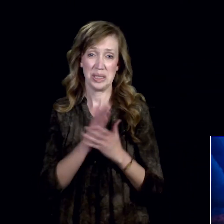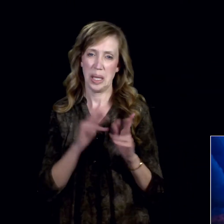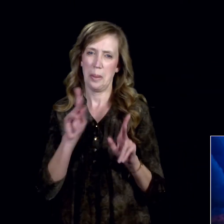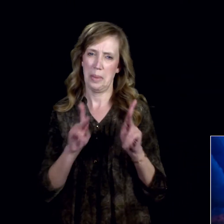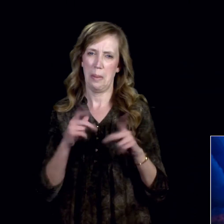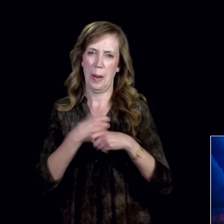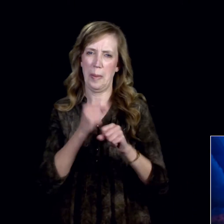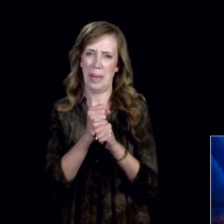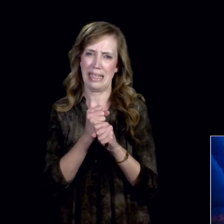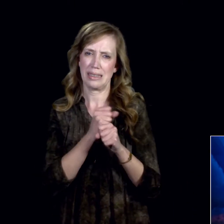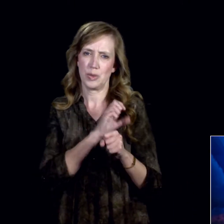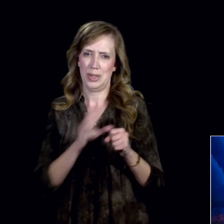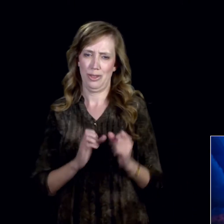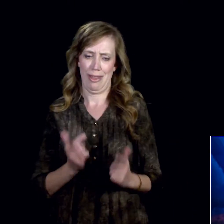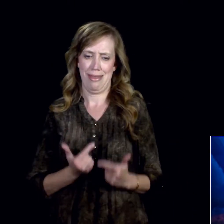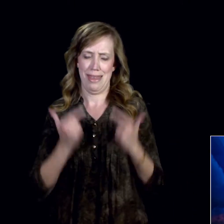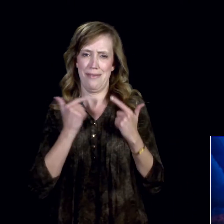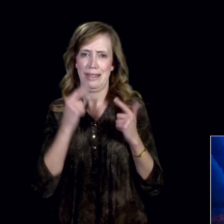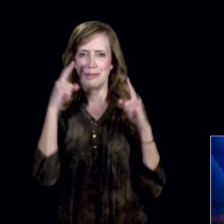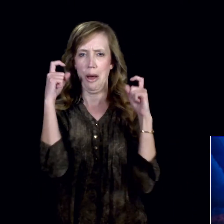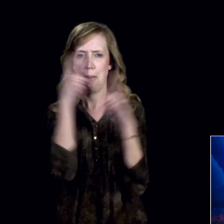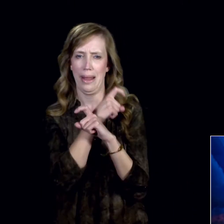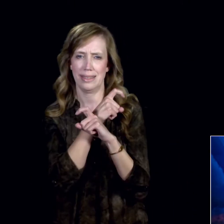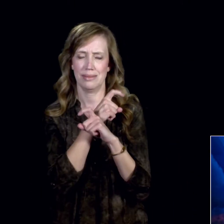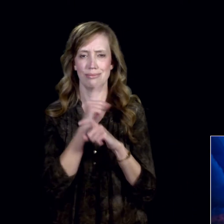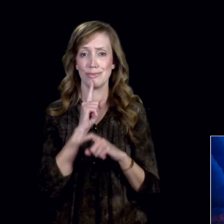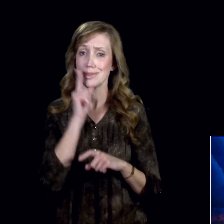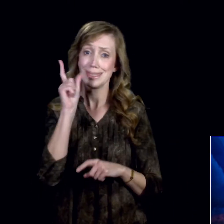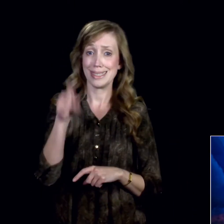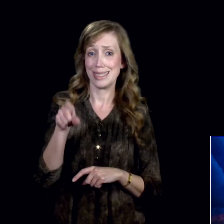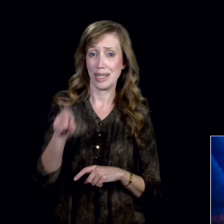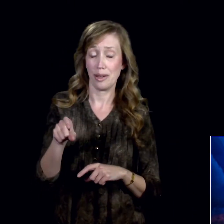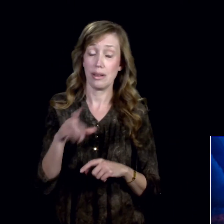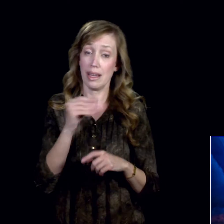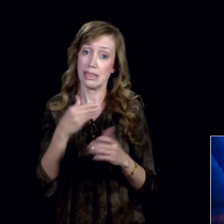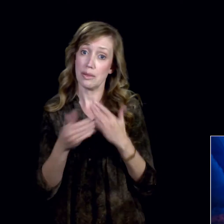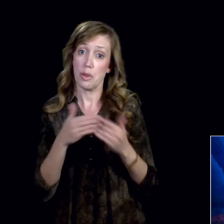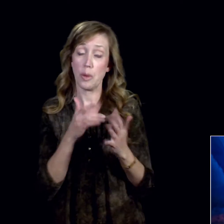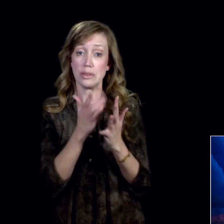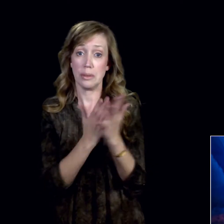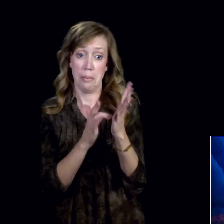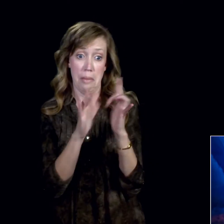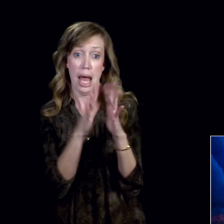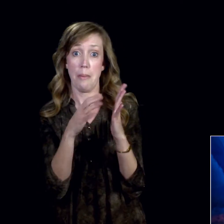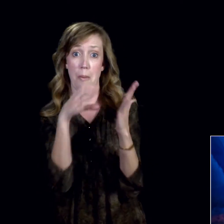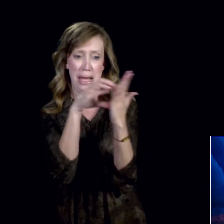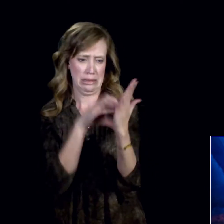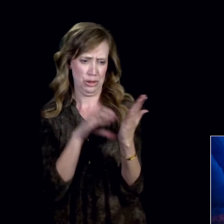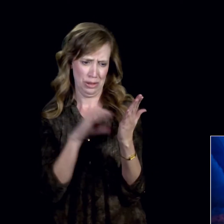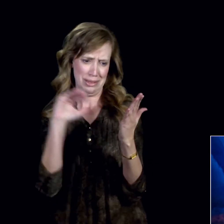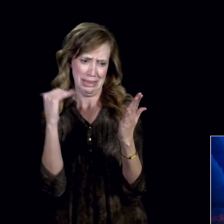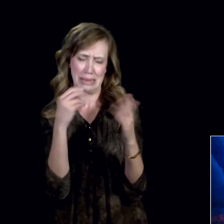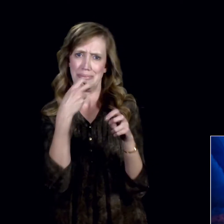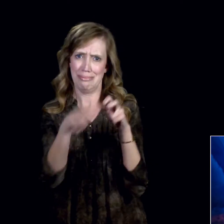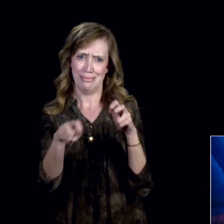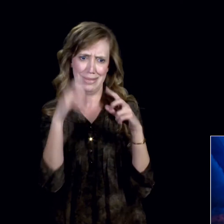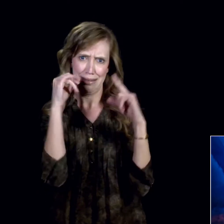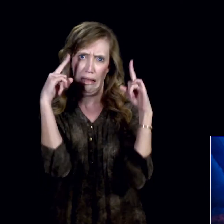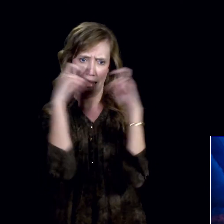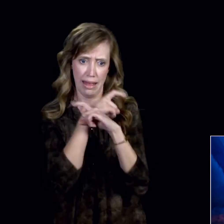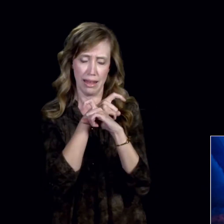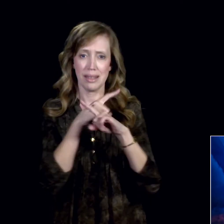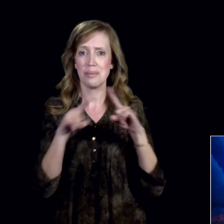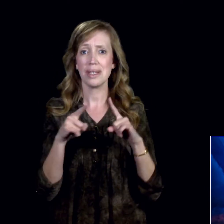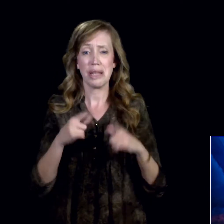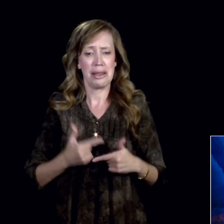It's possible to really complicate Christianity. And while some Bible passages require some mental heavy lifting, everyday Christianity